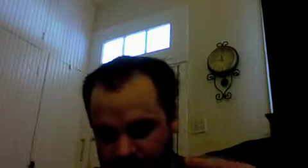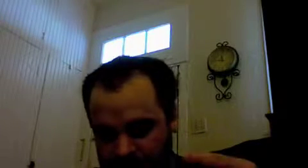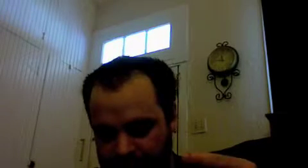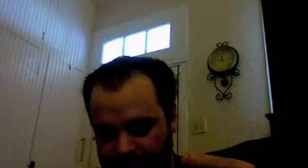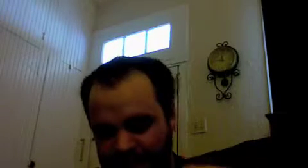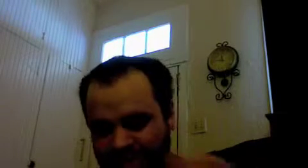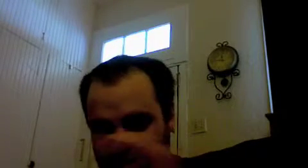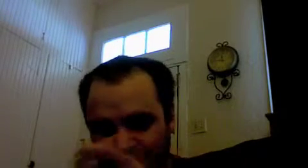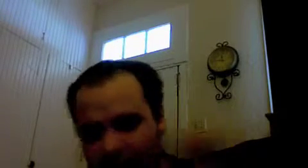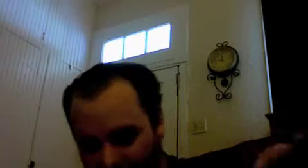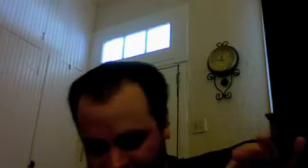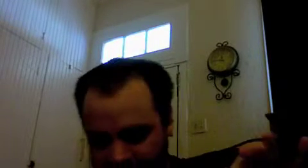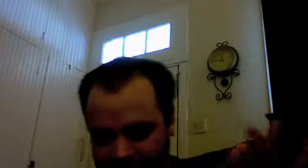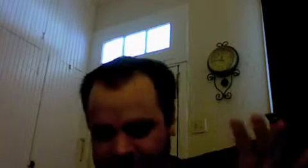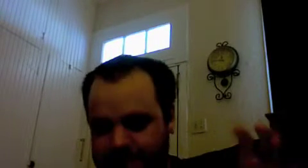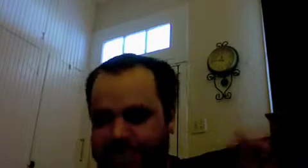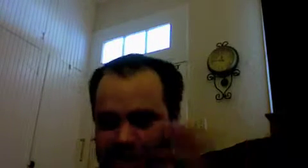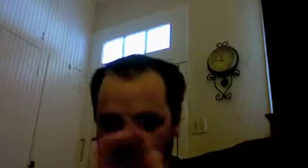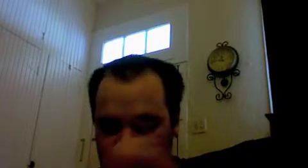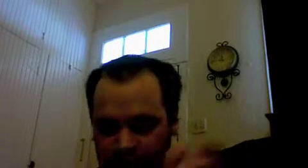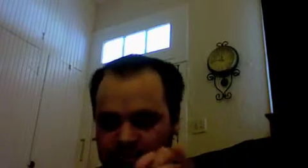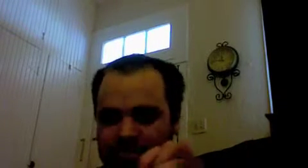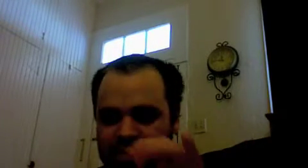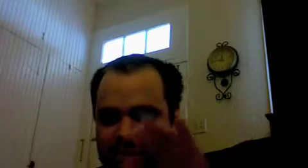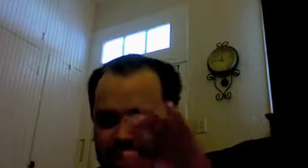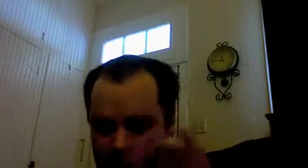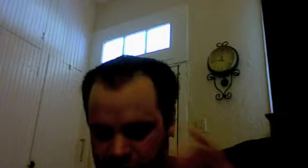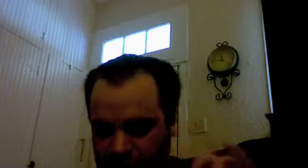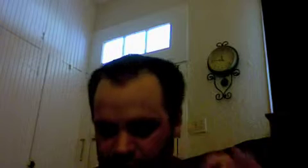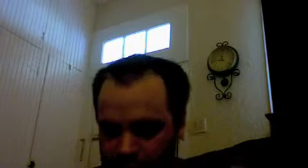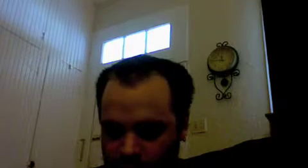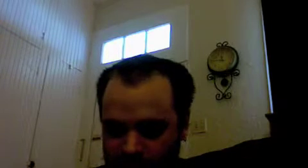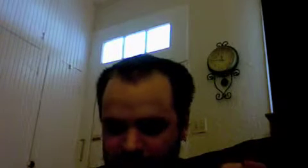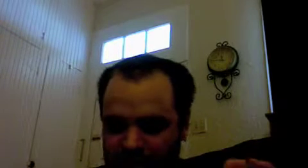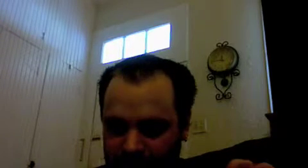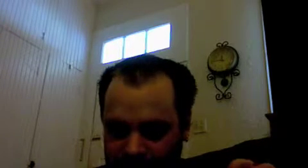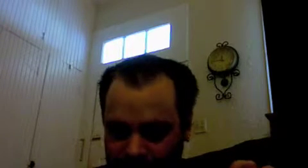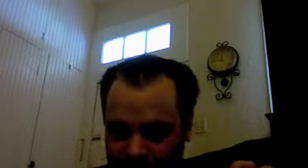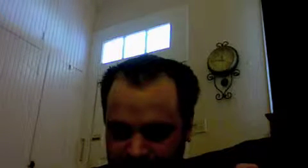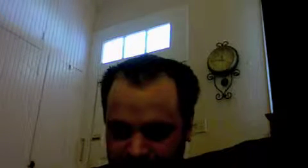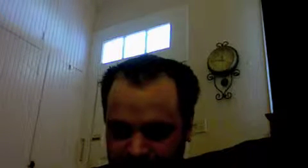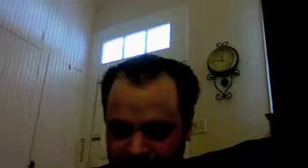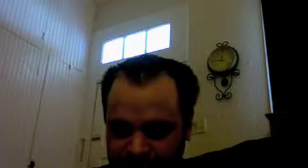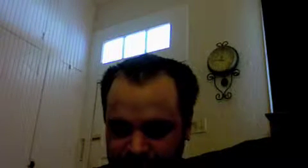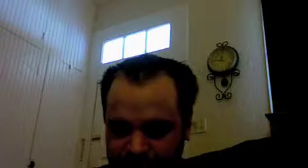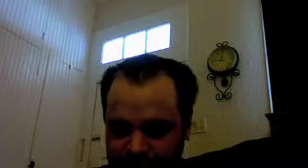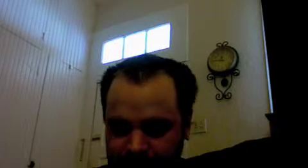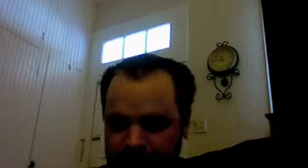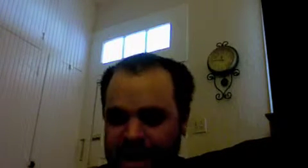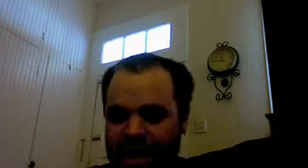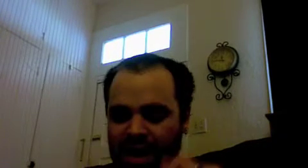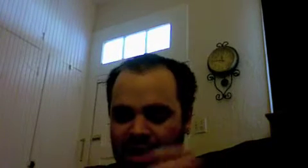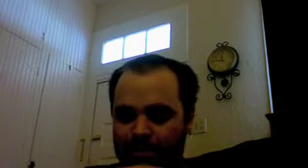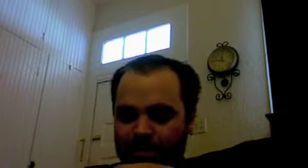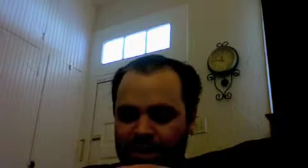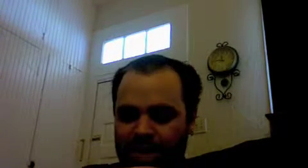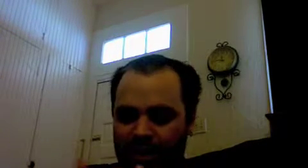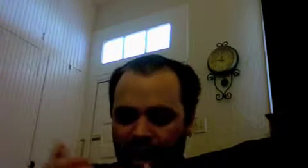is not something of untroubled equality and unity with itself God